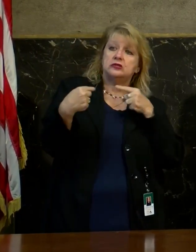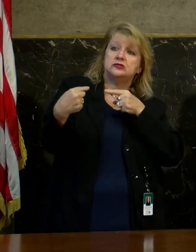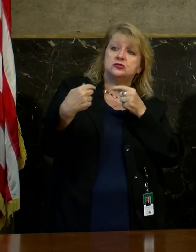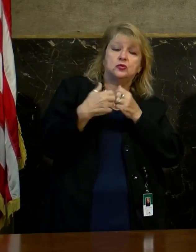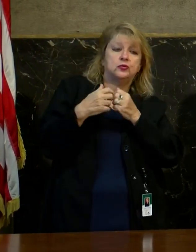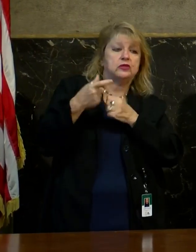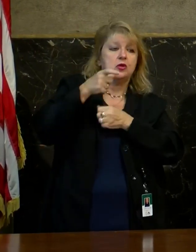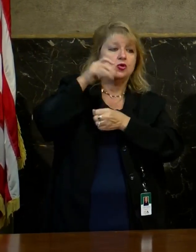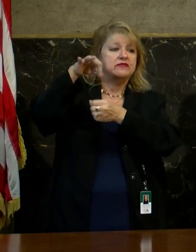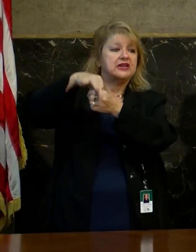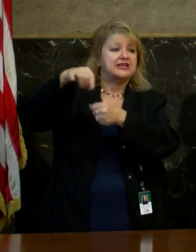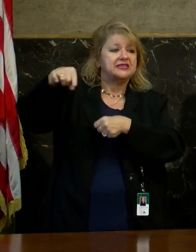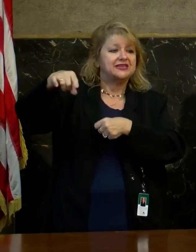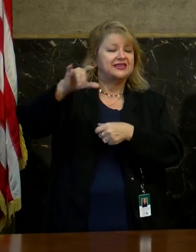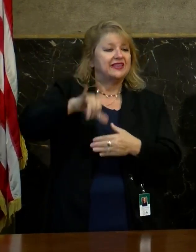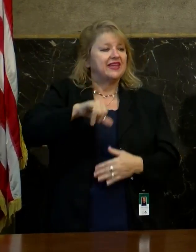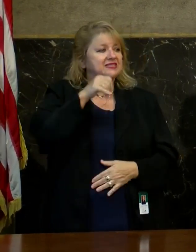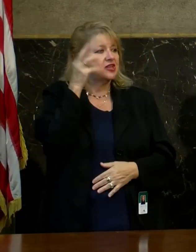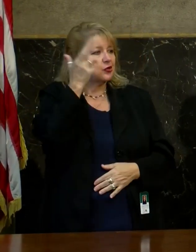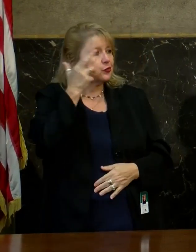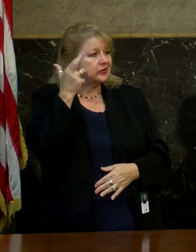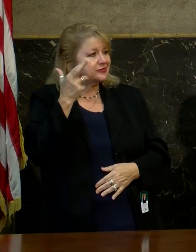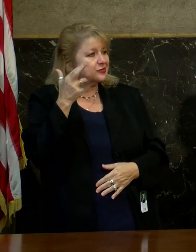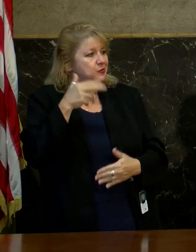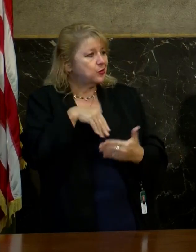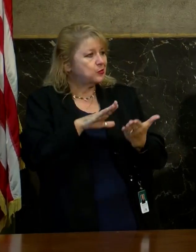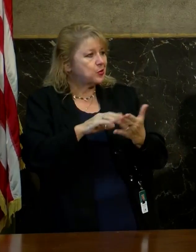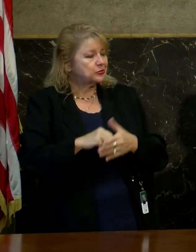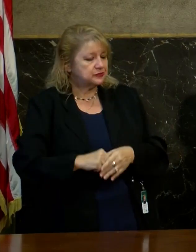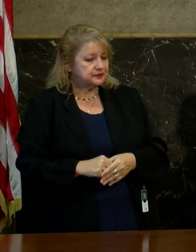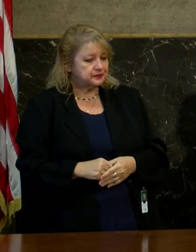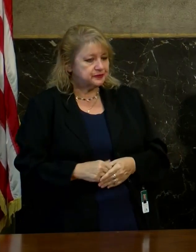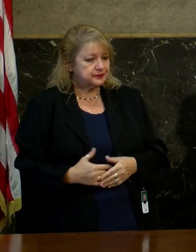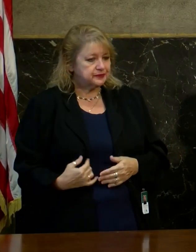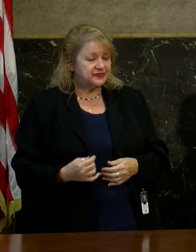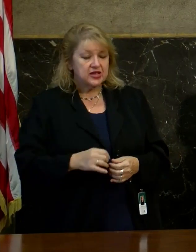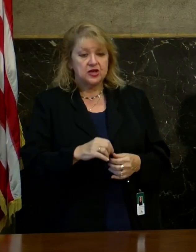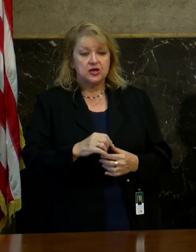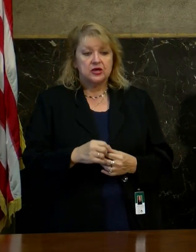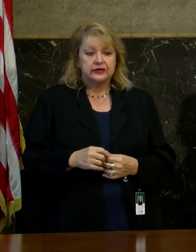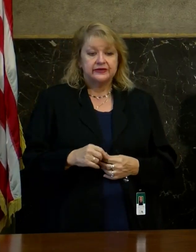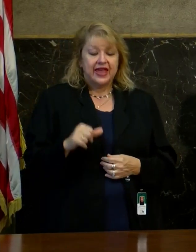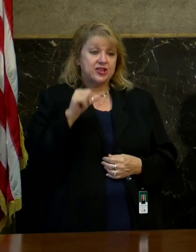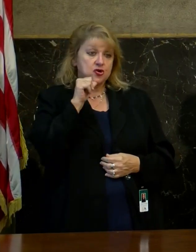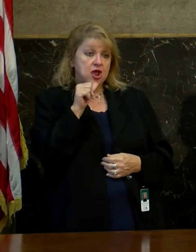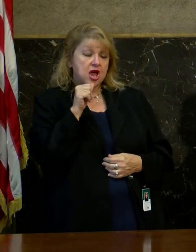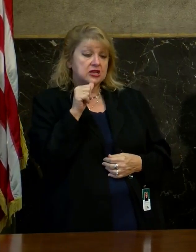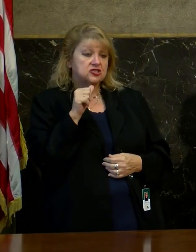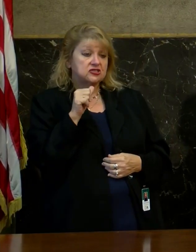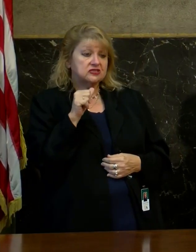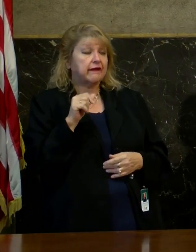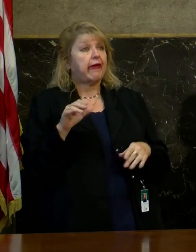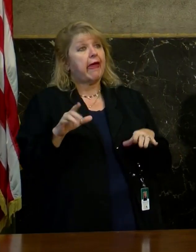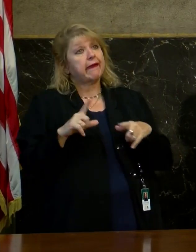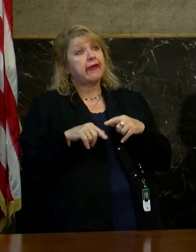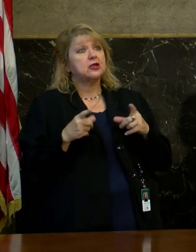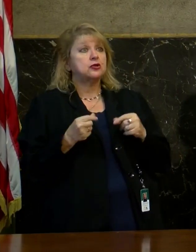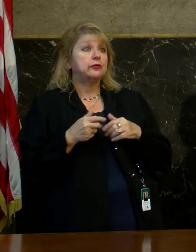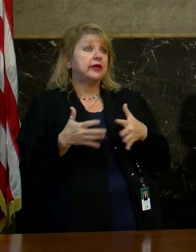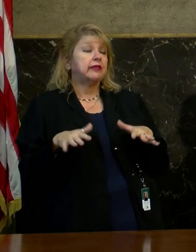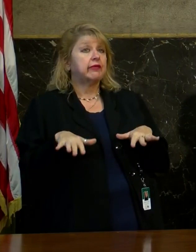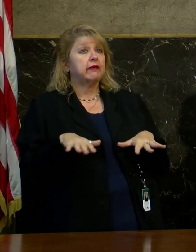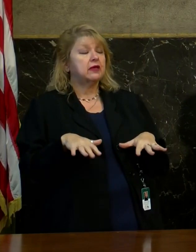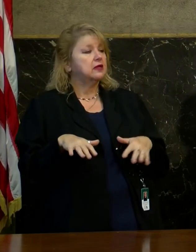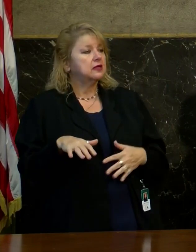that that's not a reasonable approach secondly you're not just punishing those people the bond